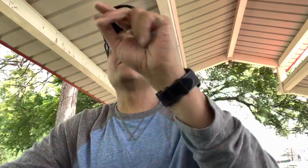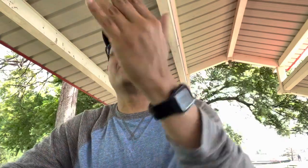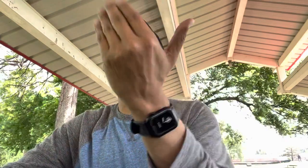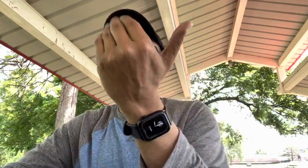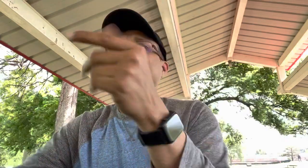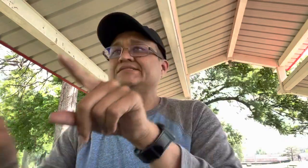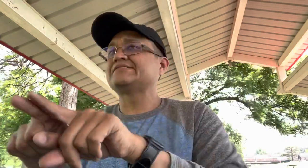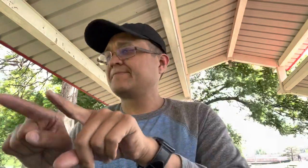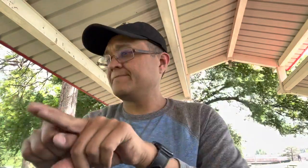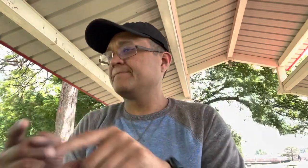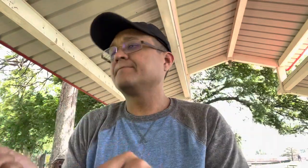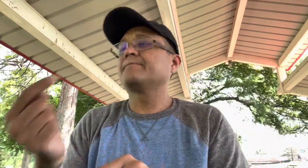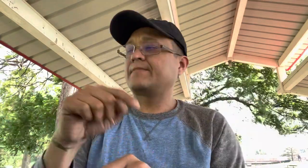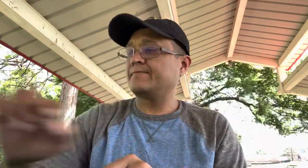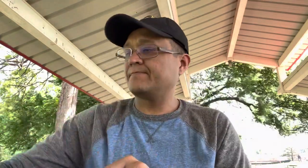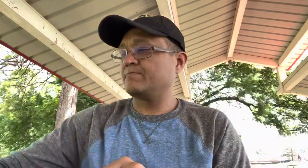yes going back to chapter 3